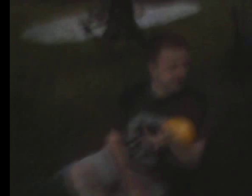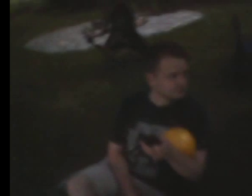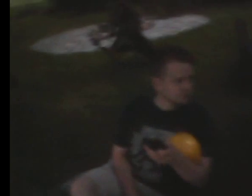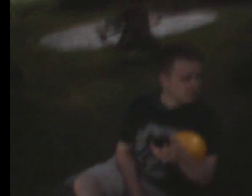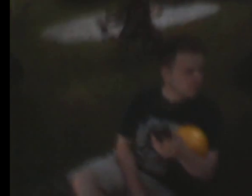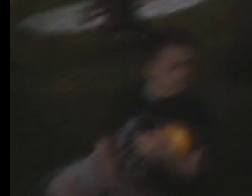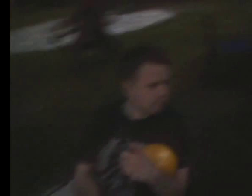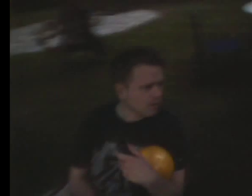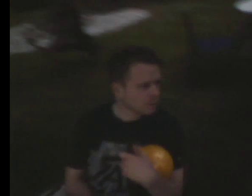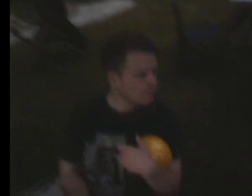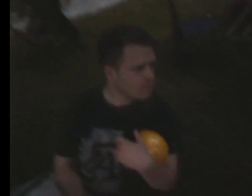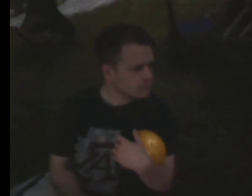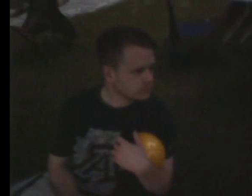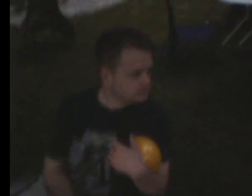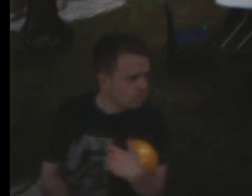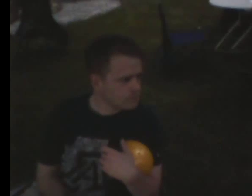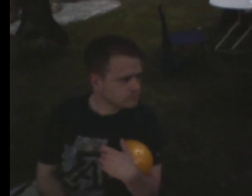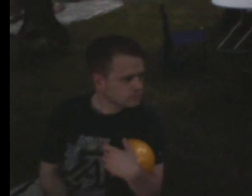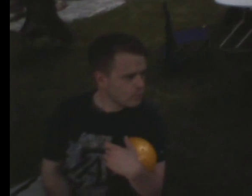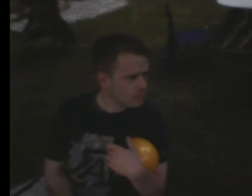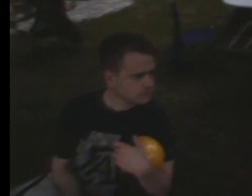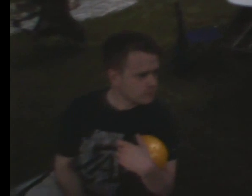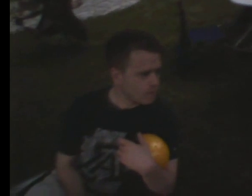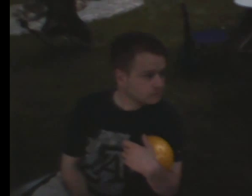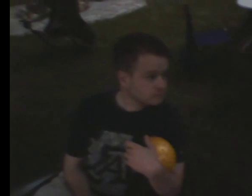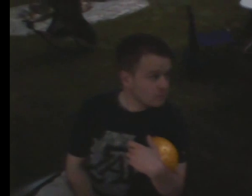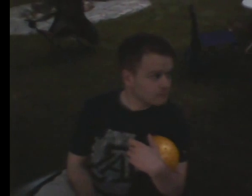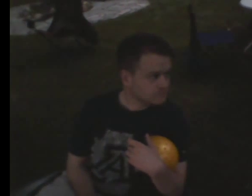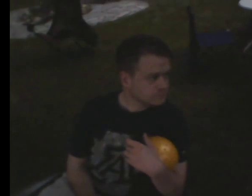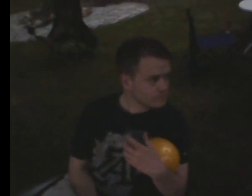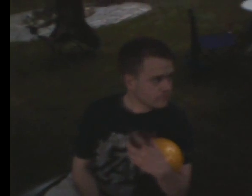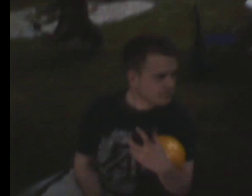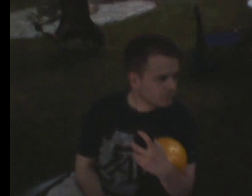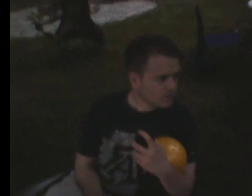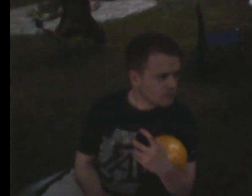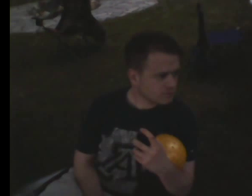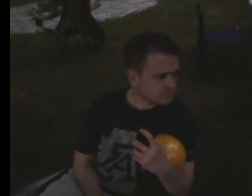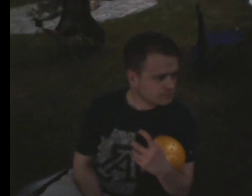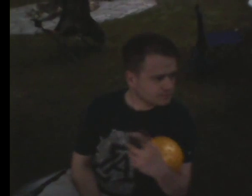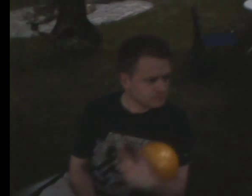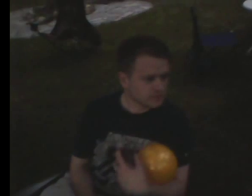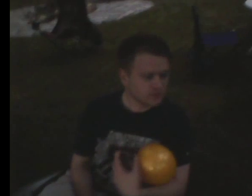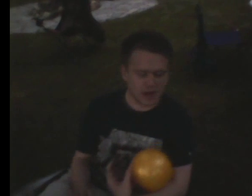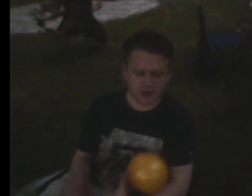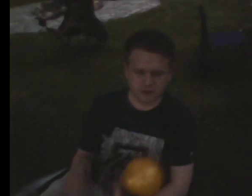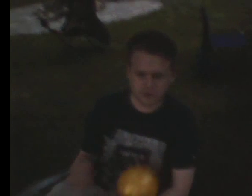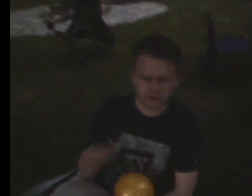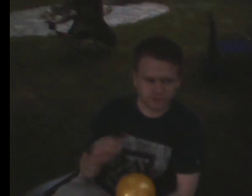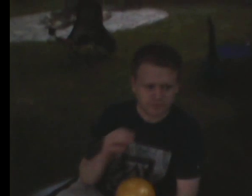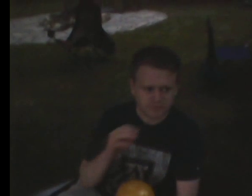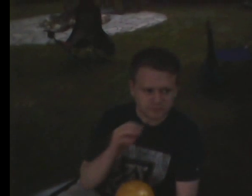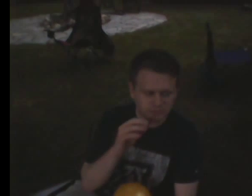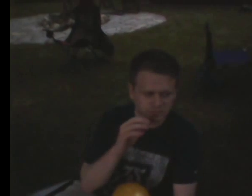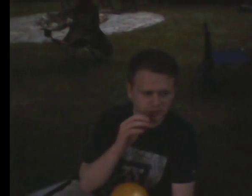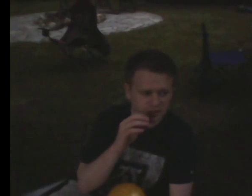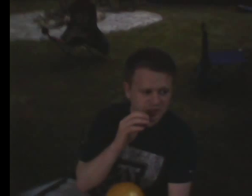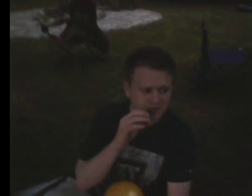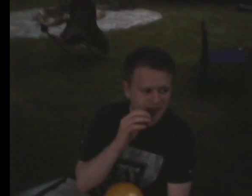but there is weather on the way, and just rain. Hey, why do we celebrate Labor Day?